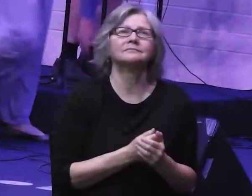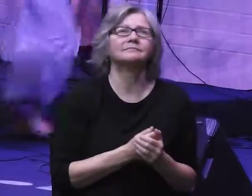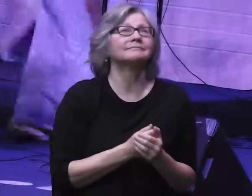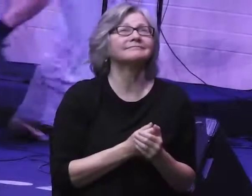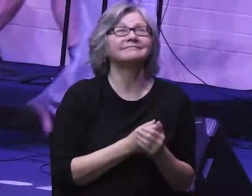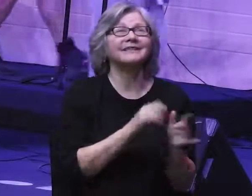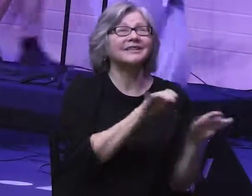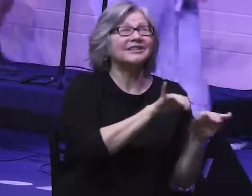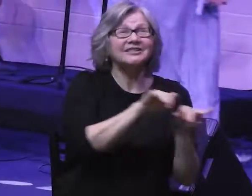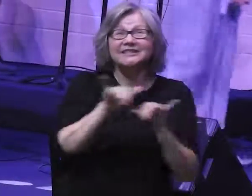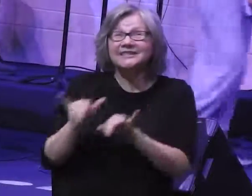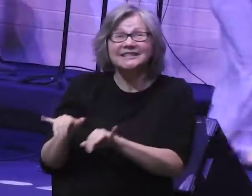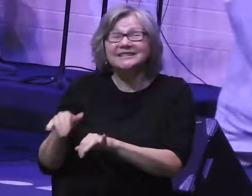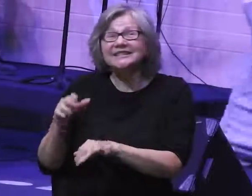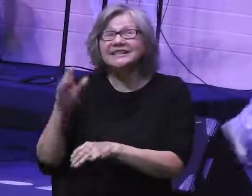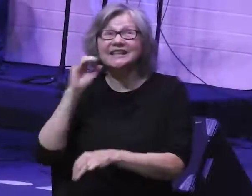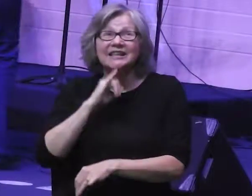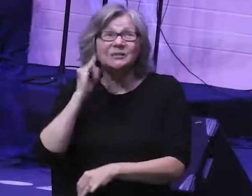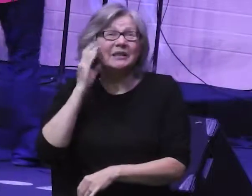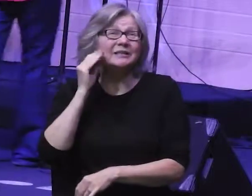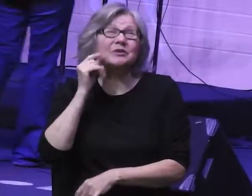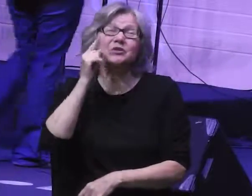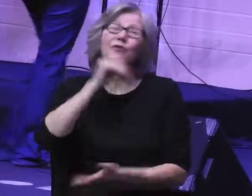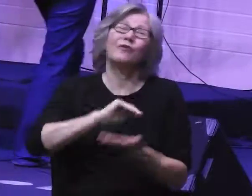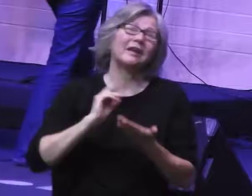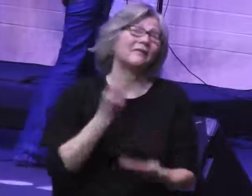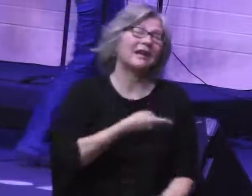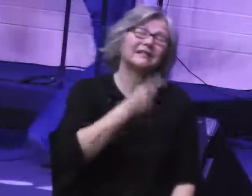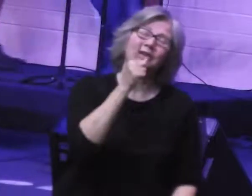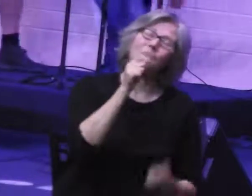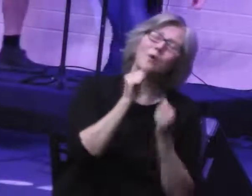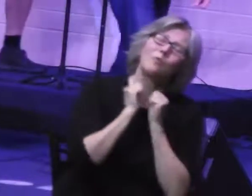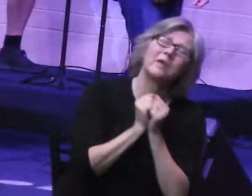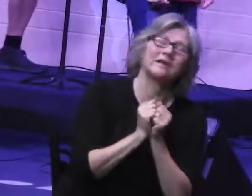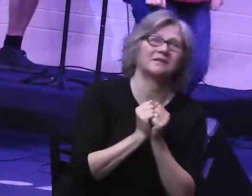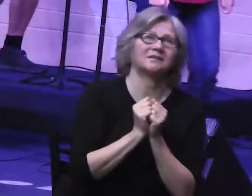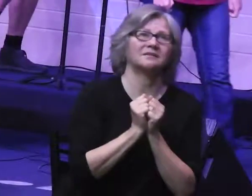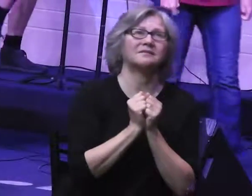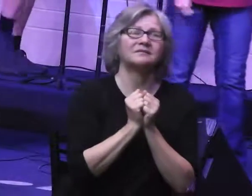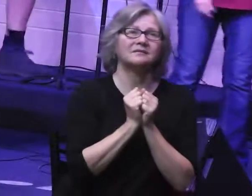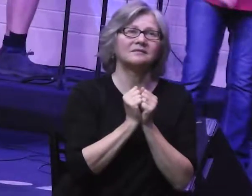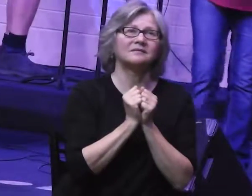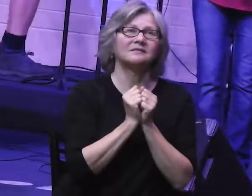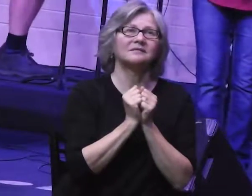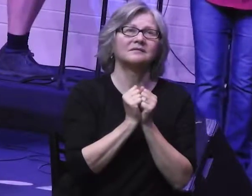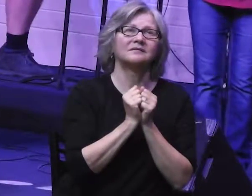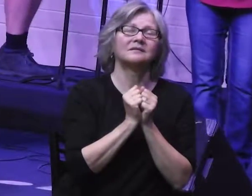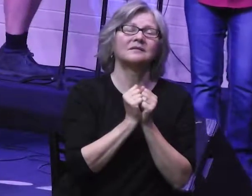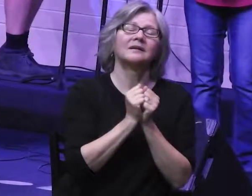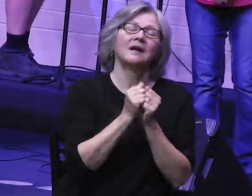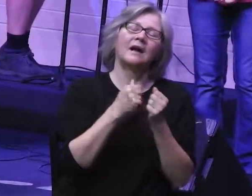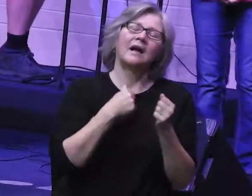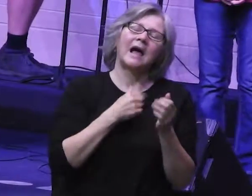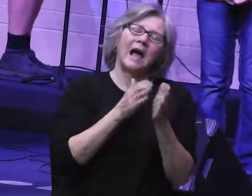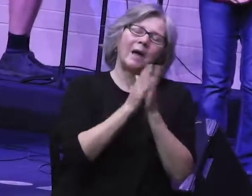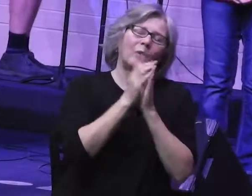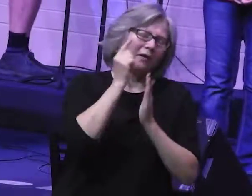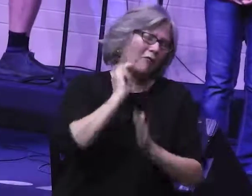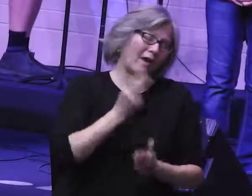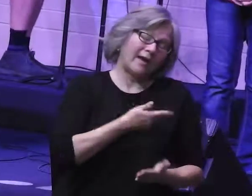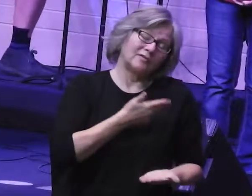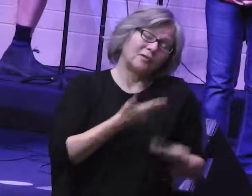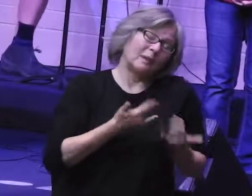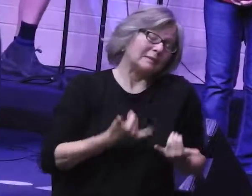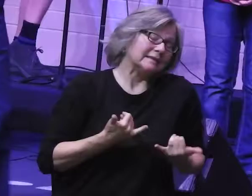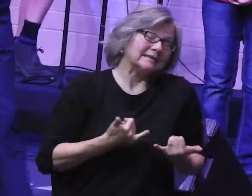just as Israel experienced that You forgive us and that You are with us. And so I just pray